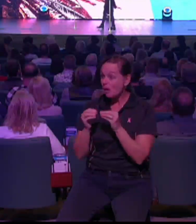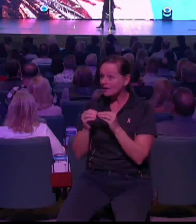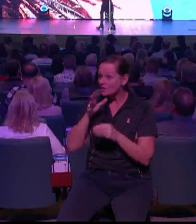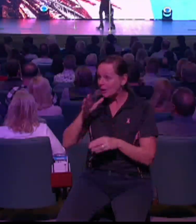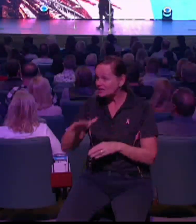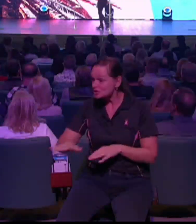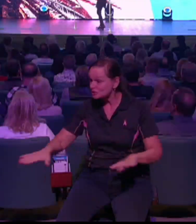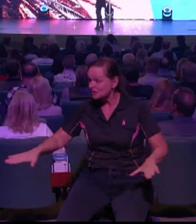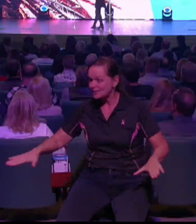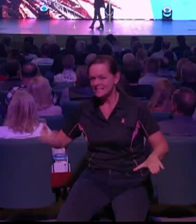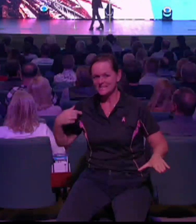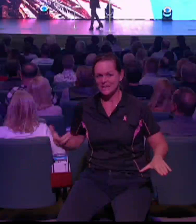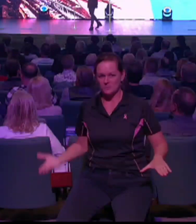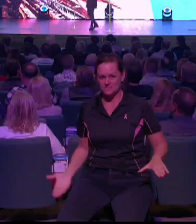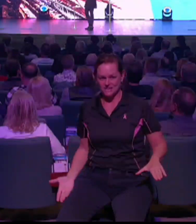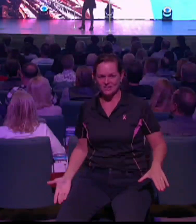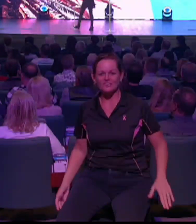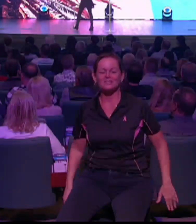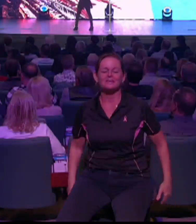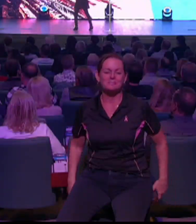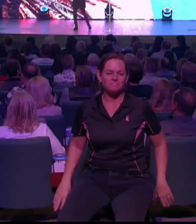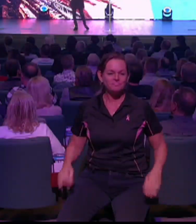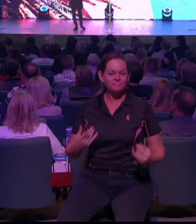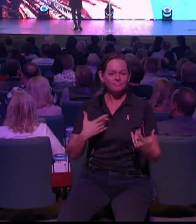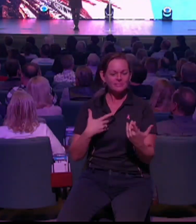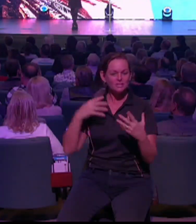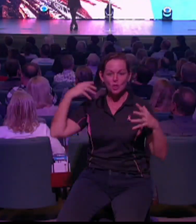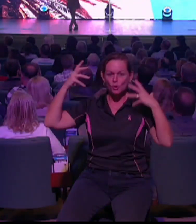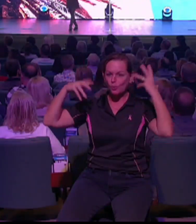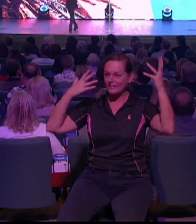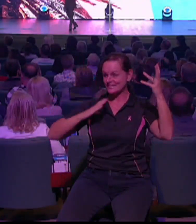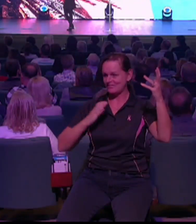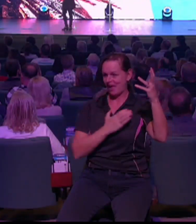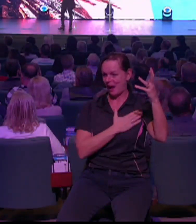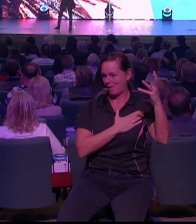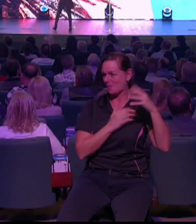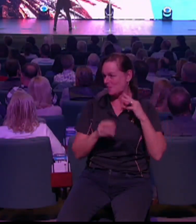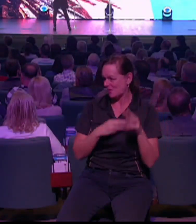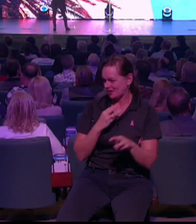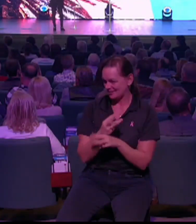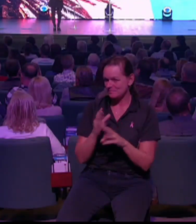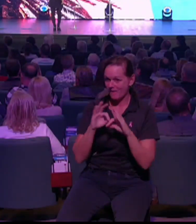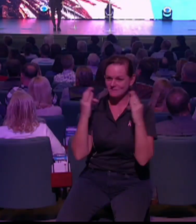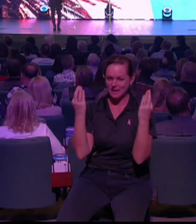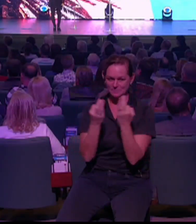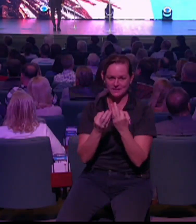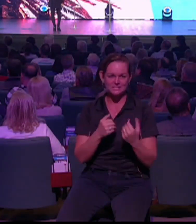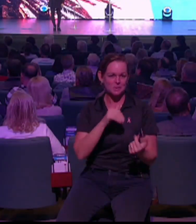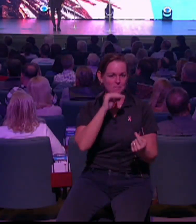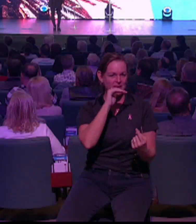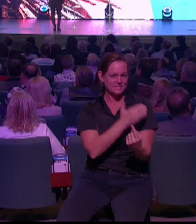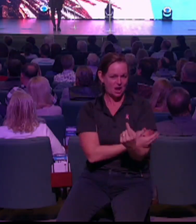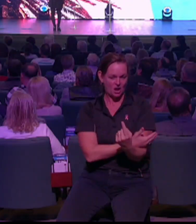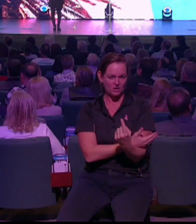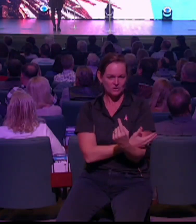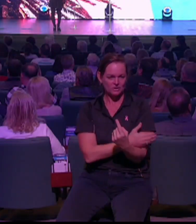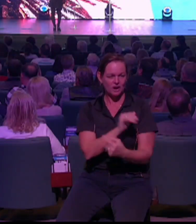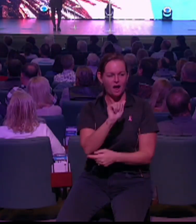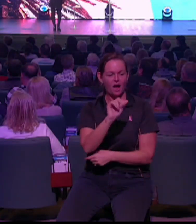was here. Okay. So this is the craziness of our world. So that's my daughter-in-law, Juliana. She is amazing.